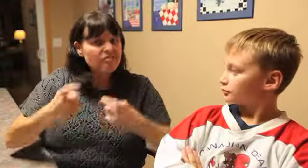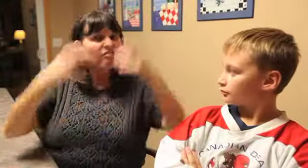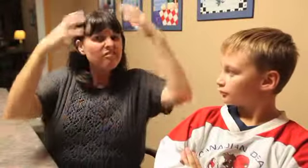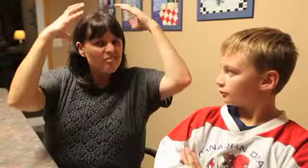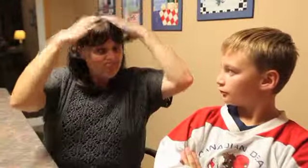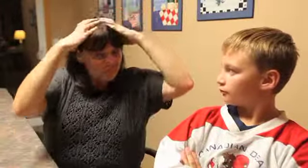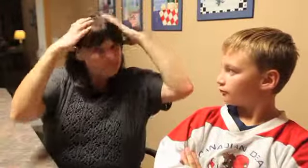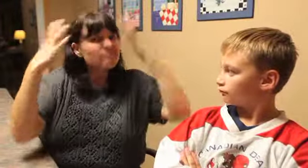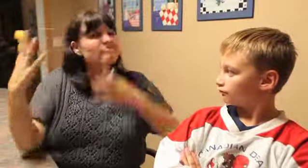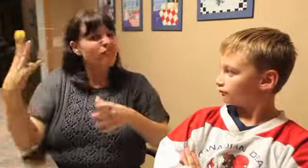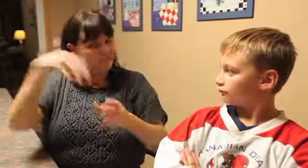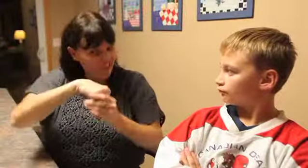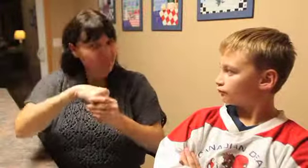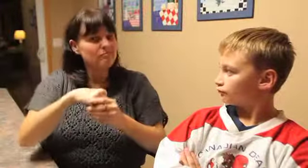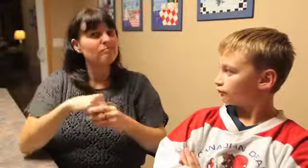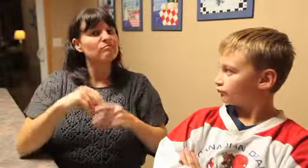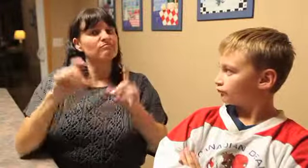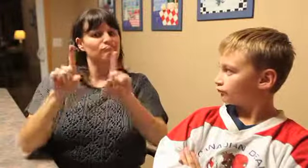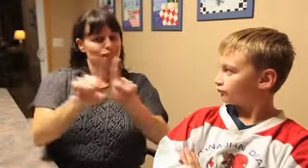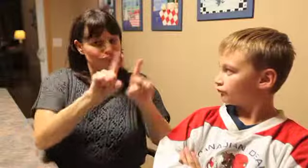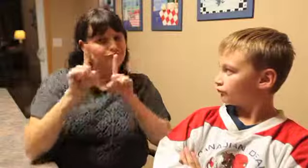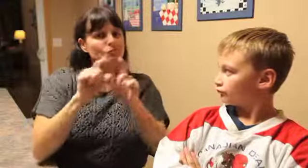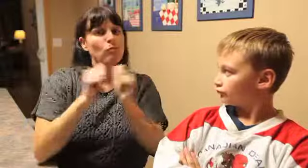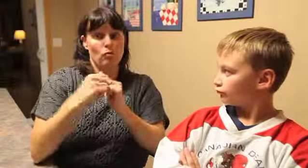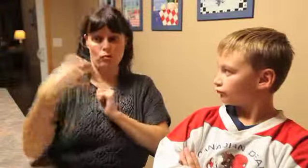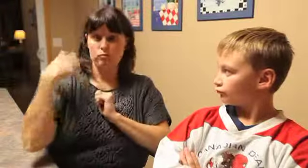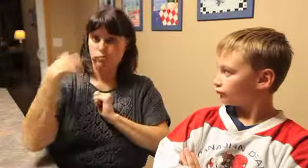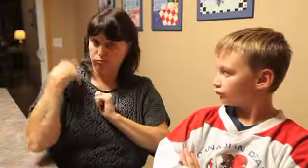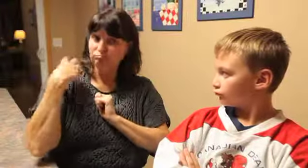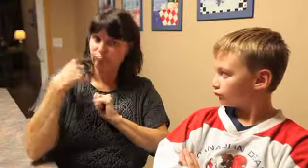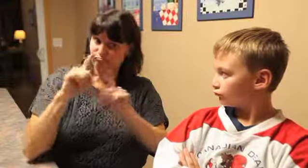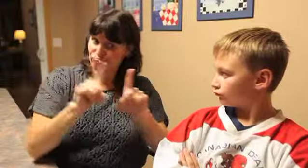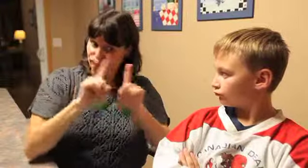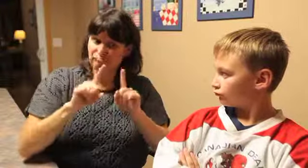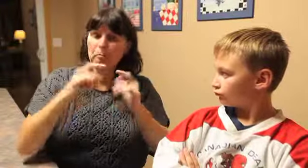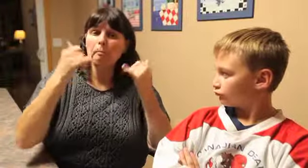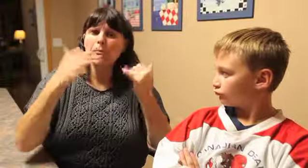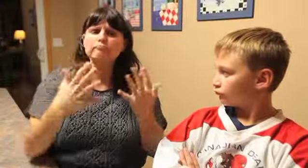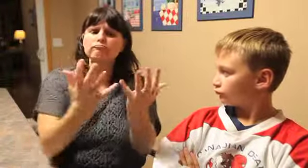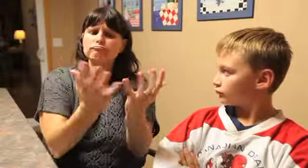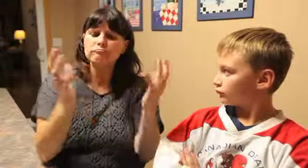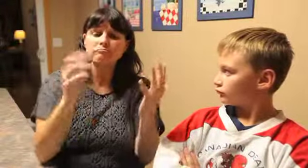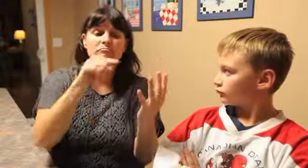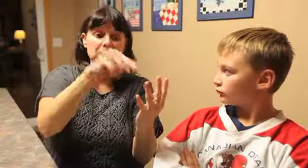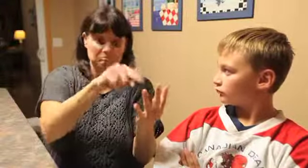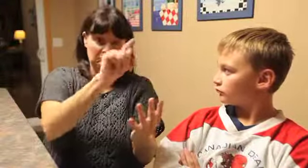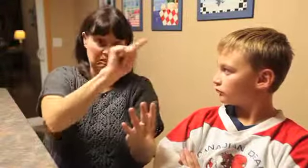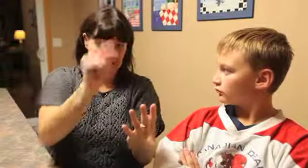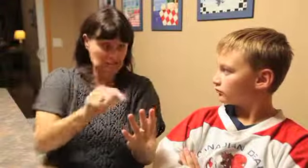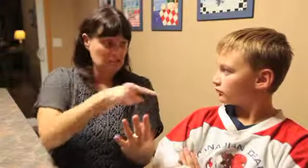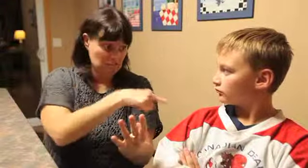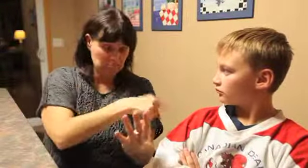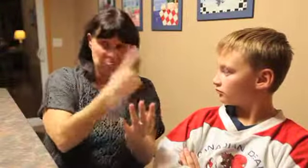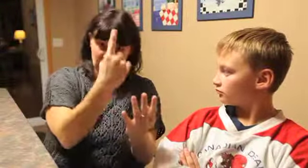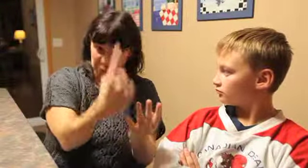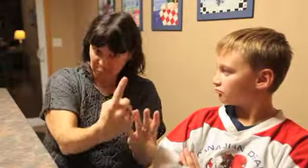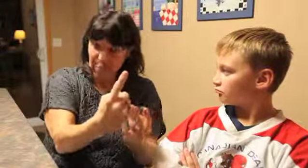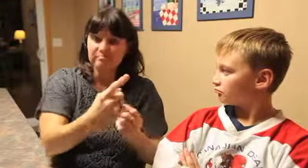ice for hockey practice they will have their helmet on and they will be with the coach on the ice skating around giving directions to